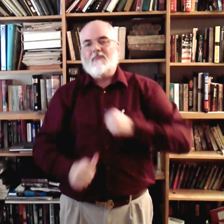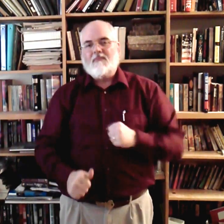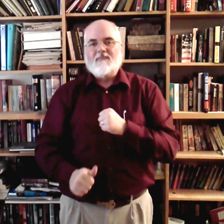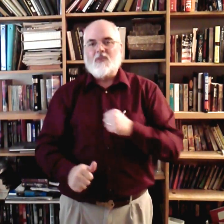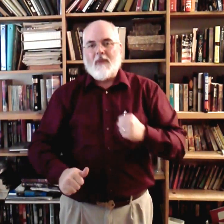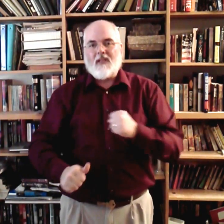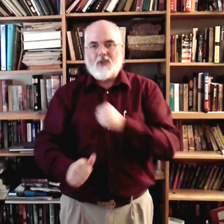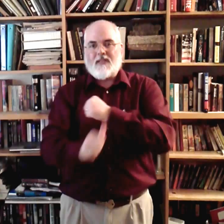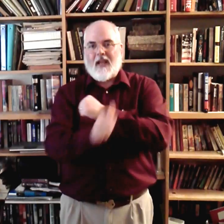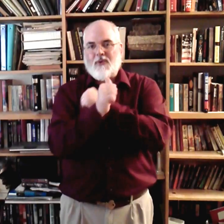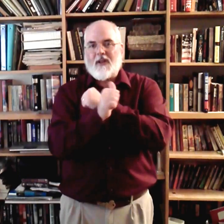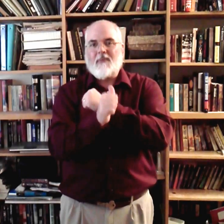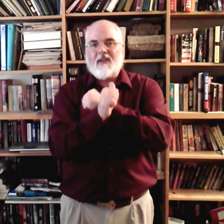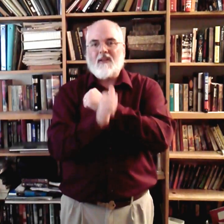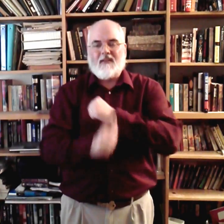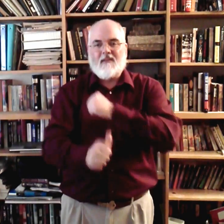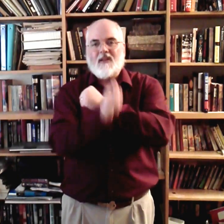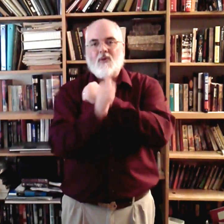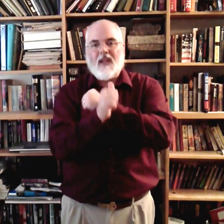Don't make it so exaggerated, but no danger.